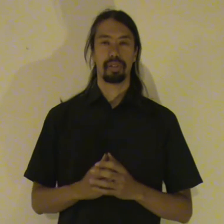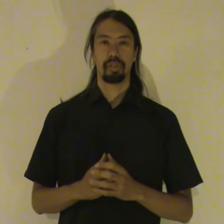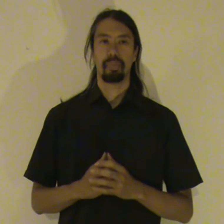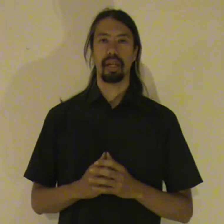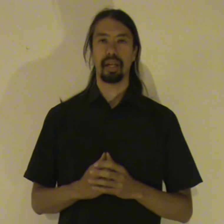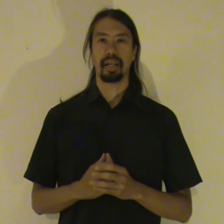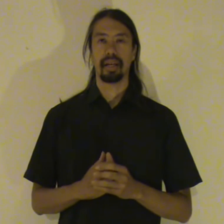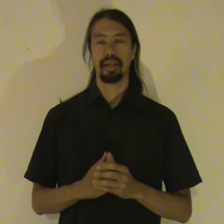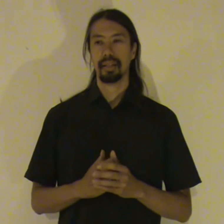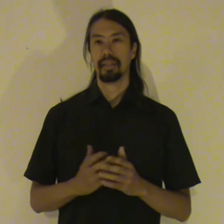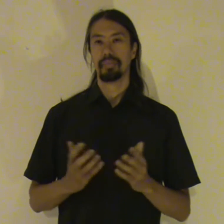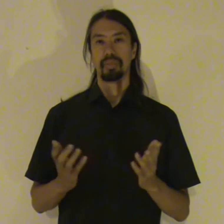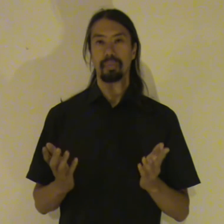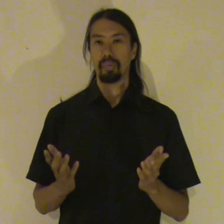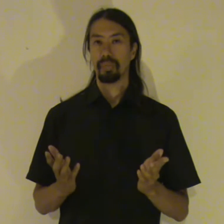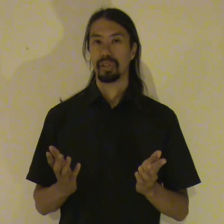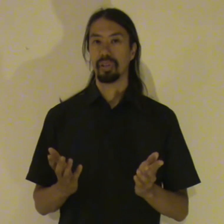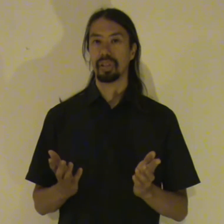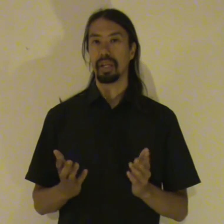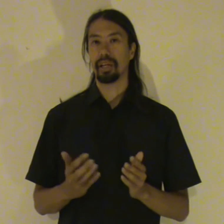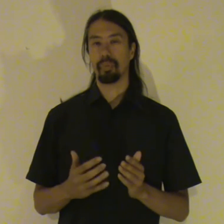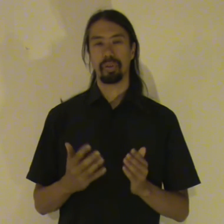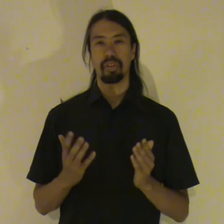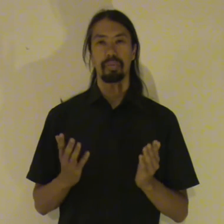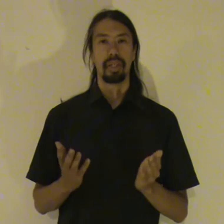to be. And then sometimes images are not clear. What does it mean?